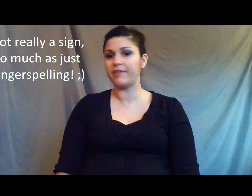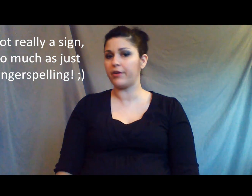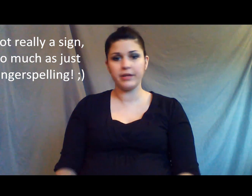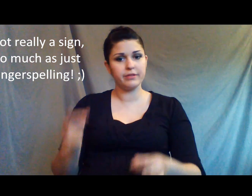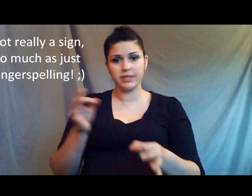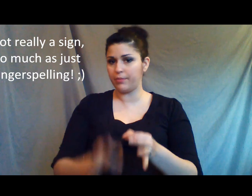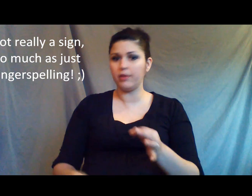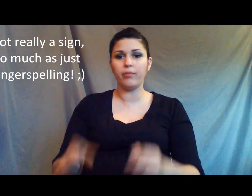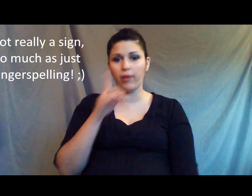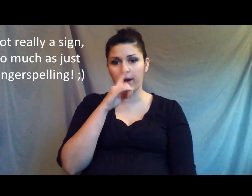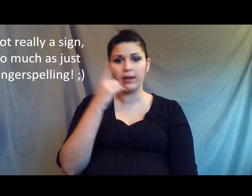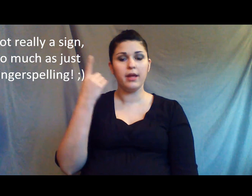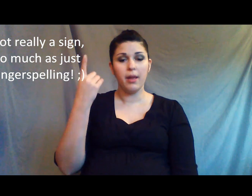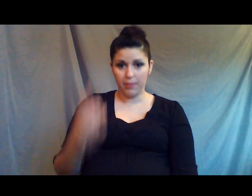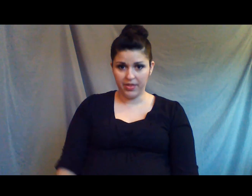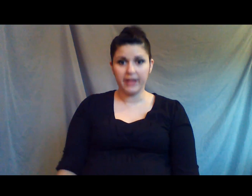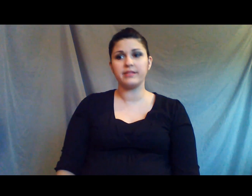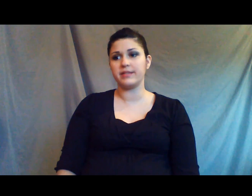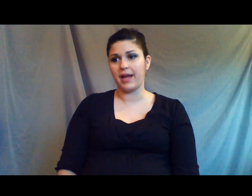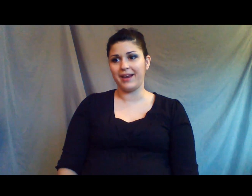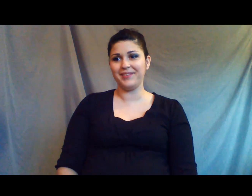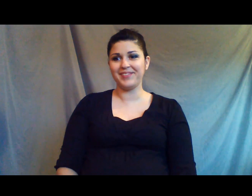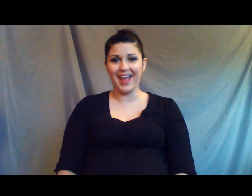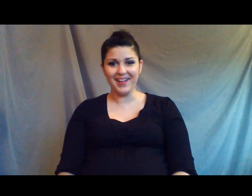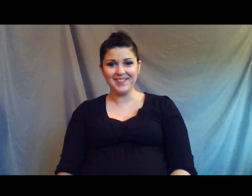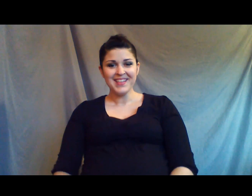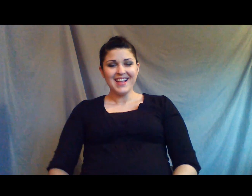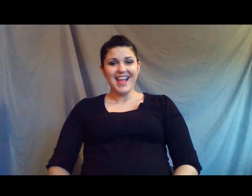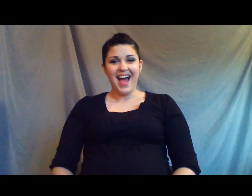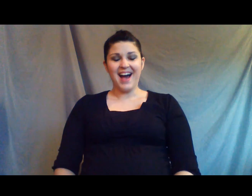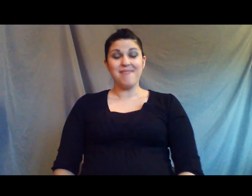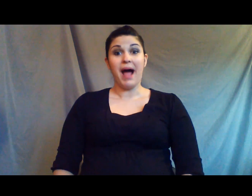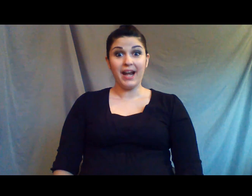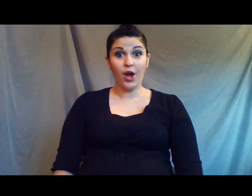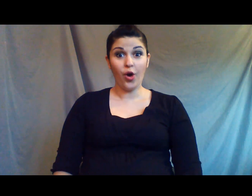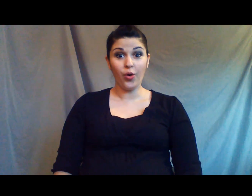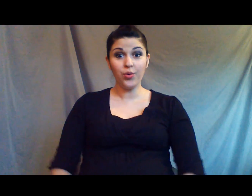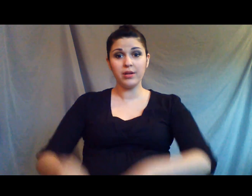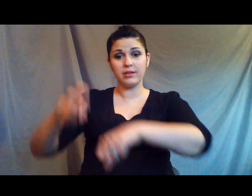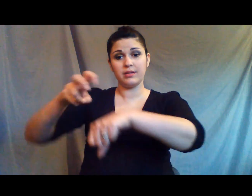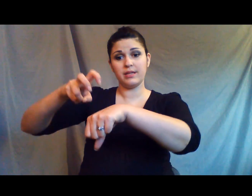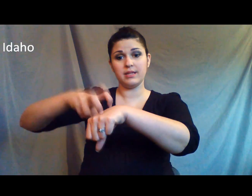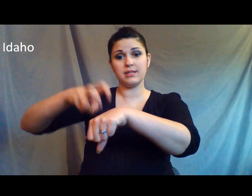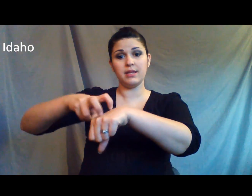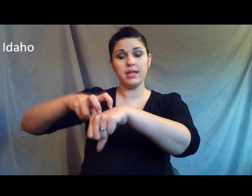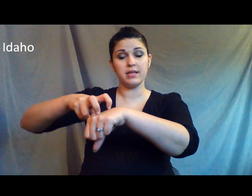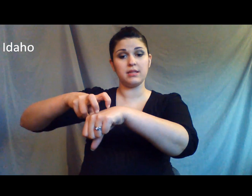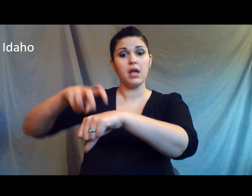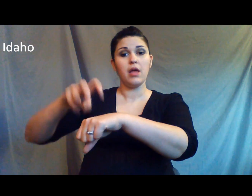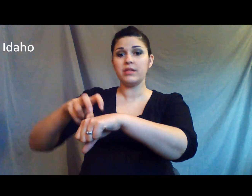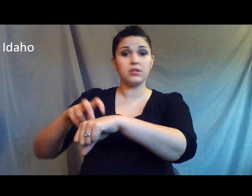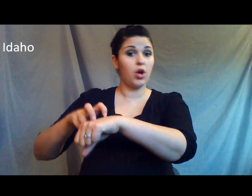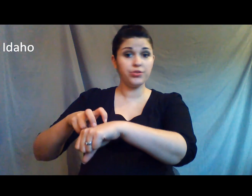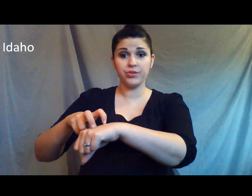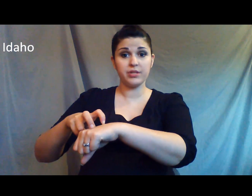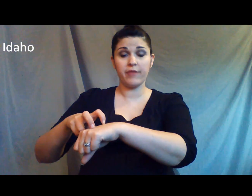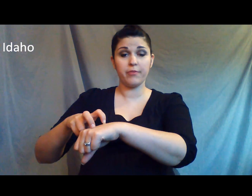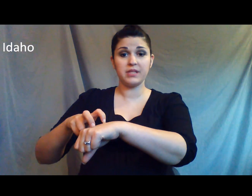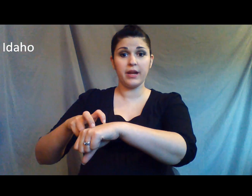Very simple and boring, but that's the sign. Okay? Um, Idaho is this. This is also the sign for potato.